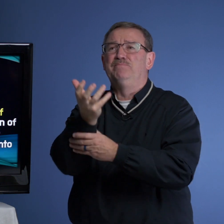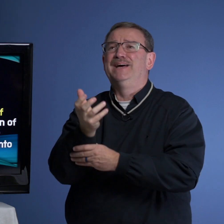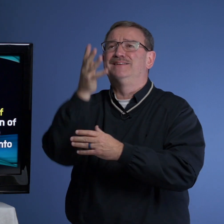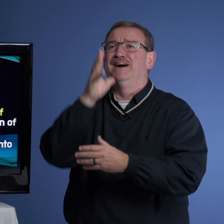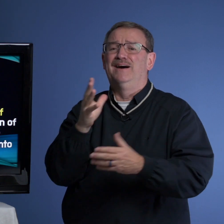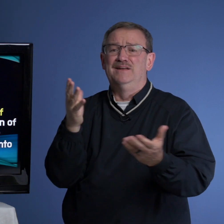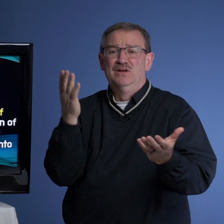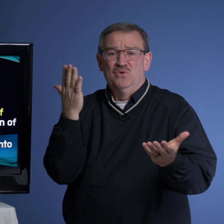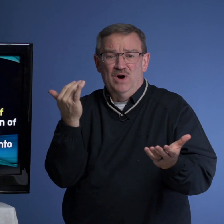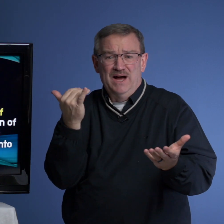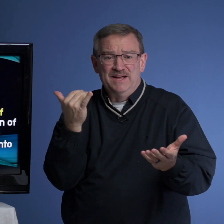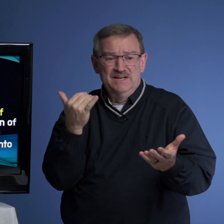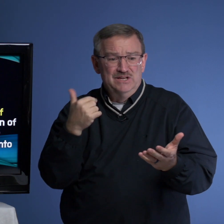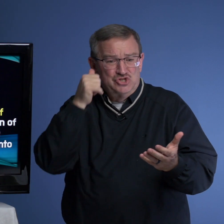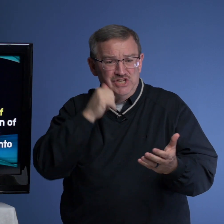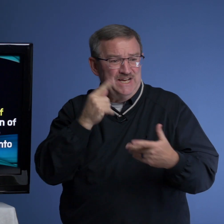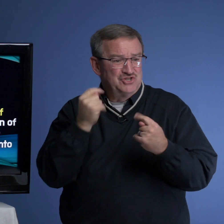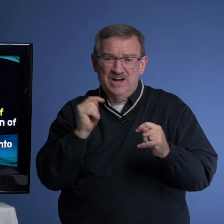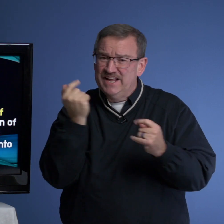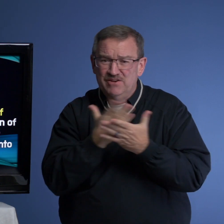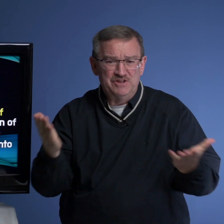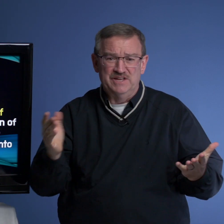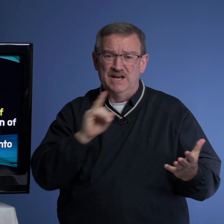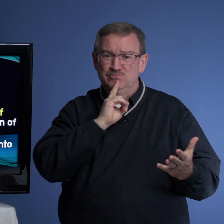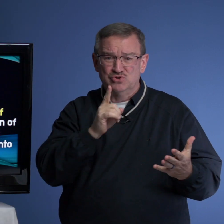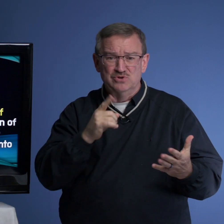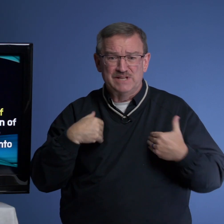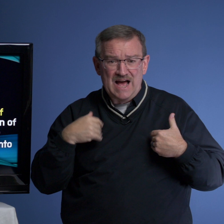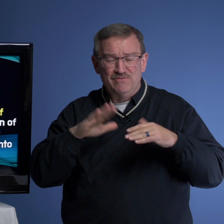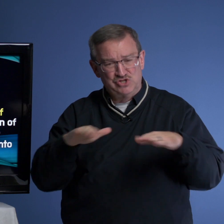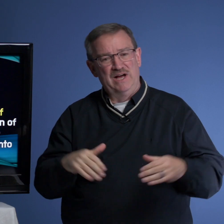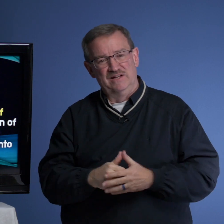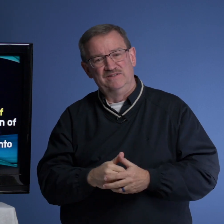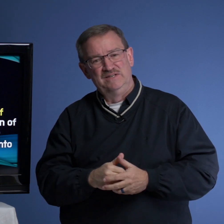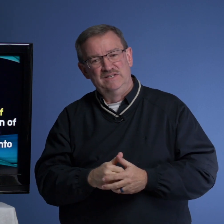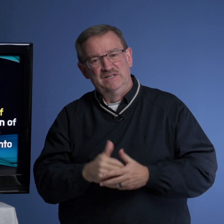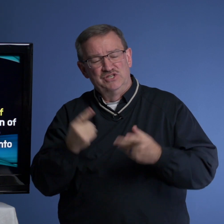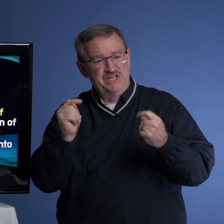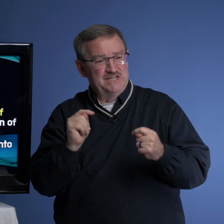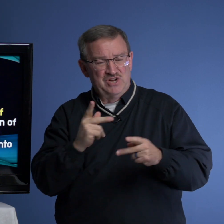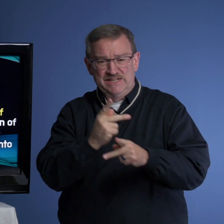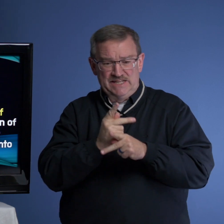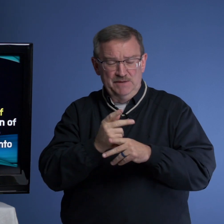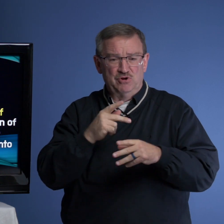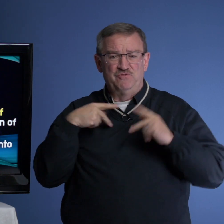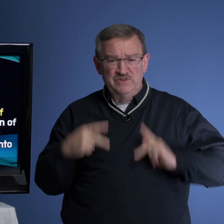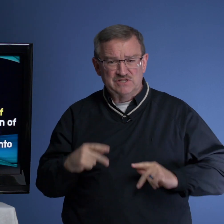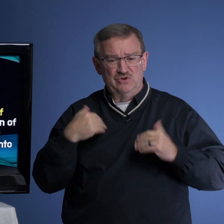begged God. Why? She had tried everything, I'm sure, to have a child. She had tried to keep her physical